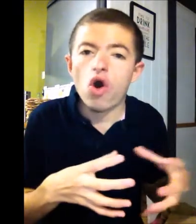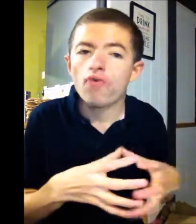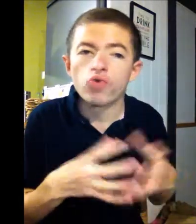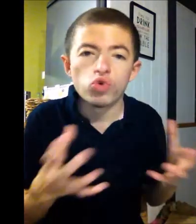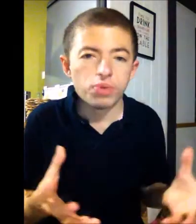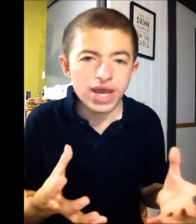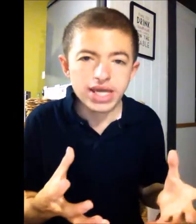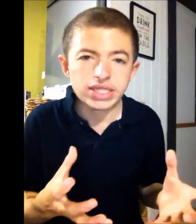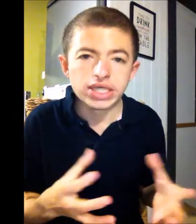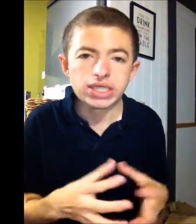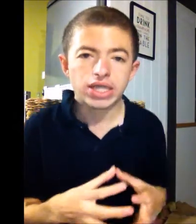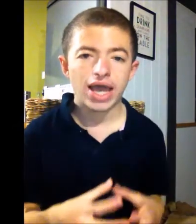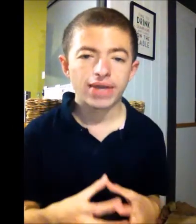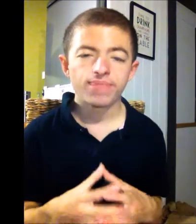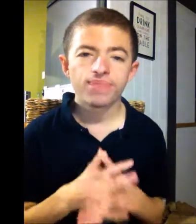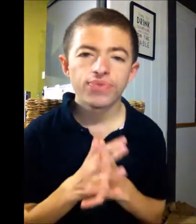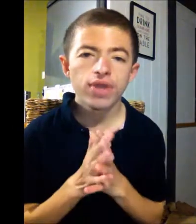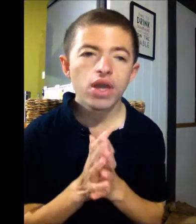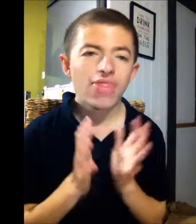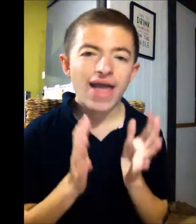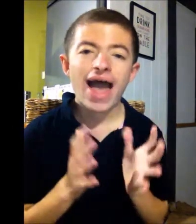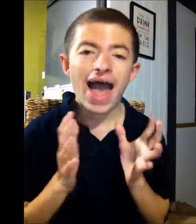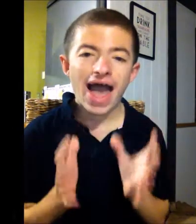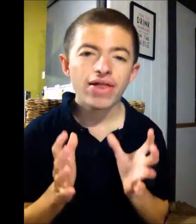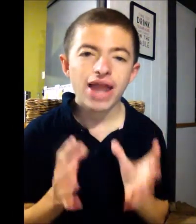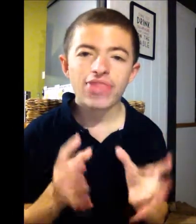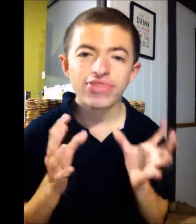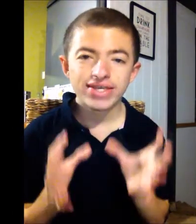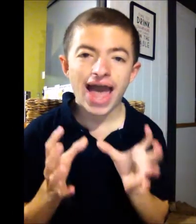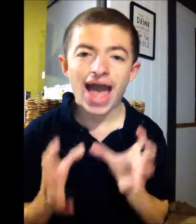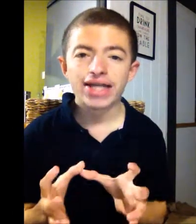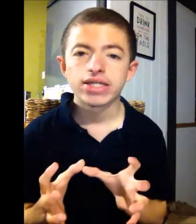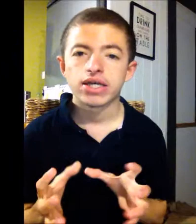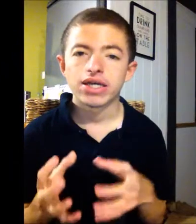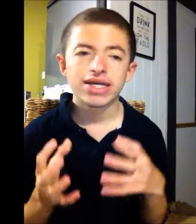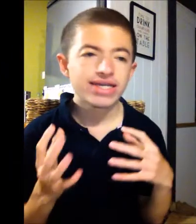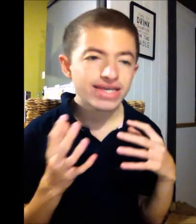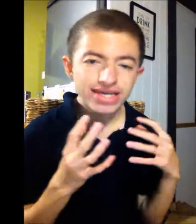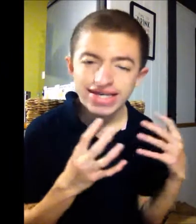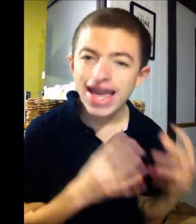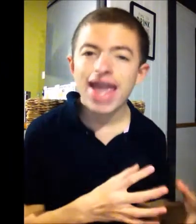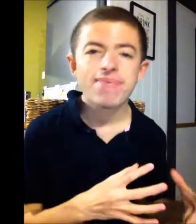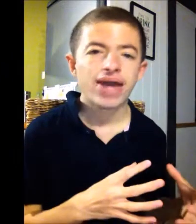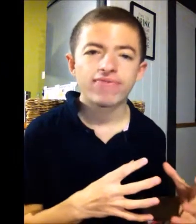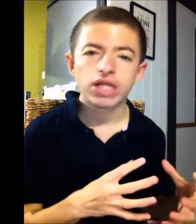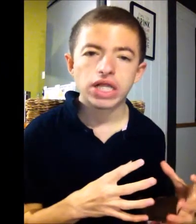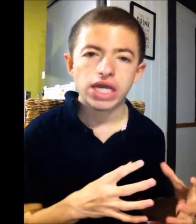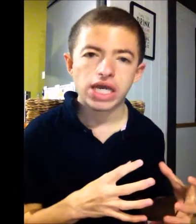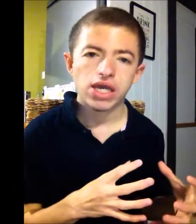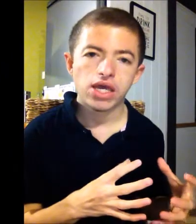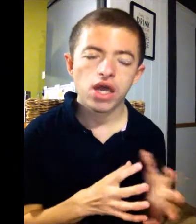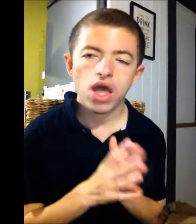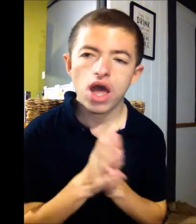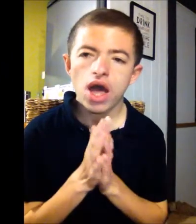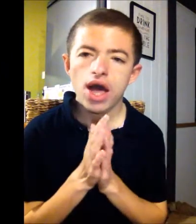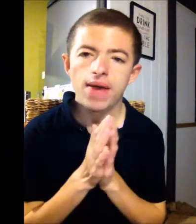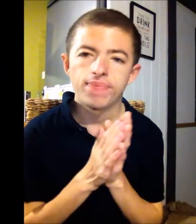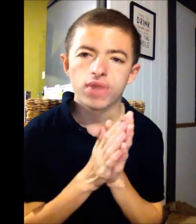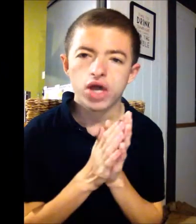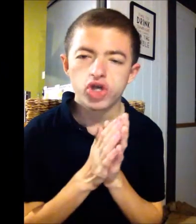of all places, like, like, that, like, this actor came out of Glee. Um, a